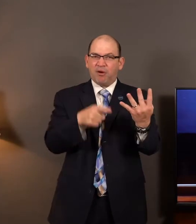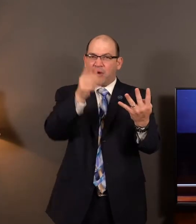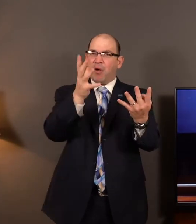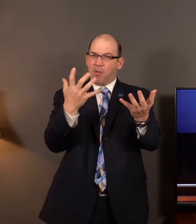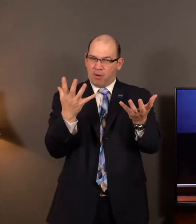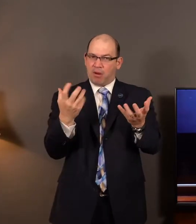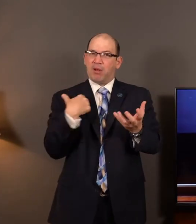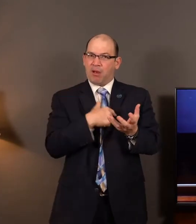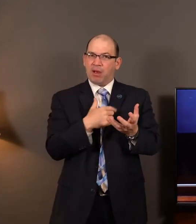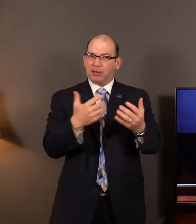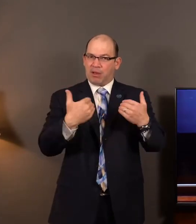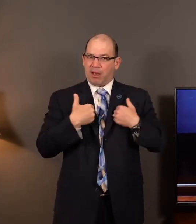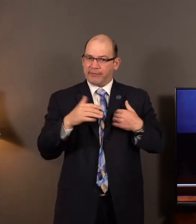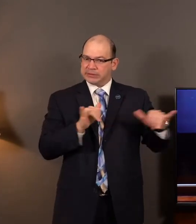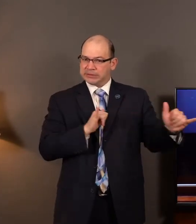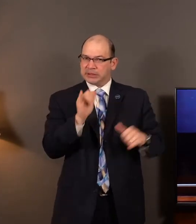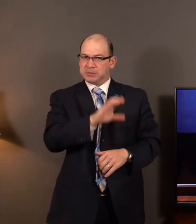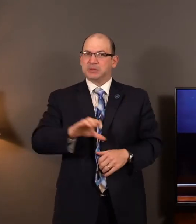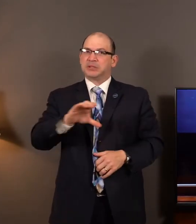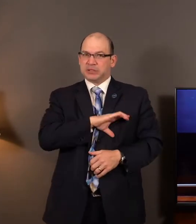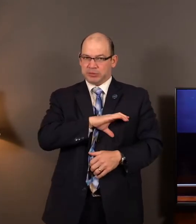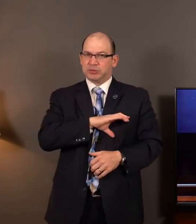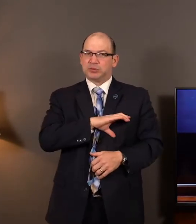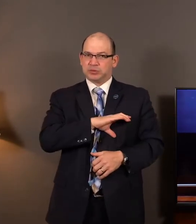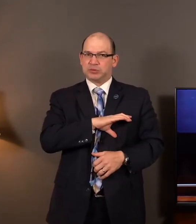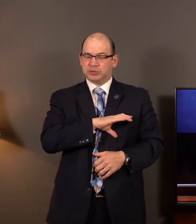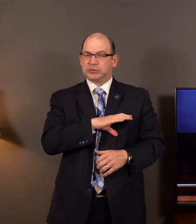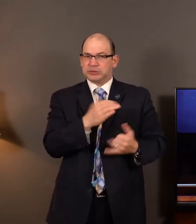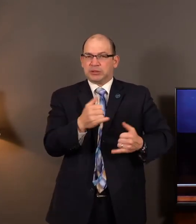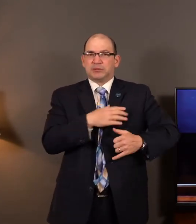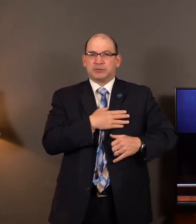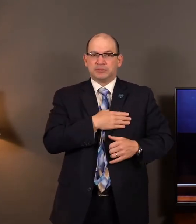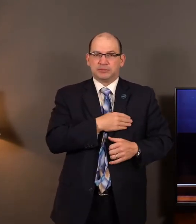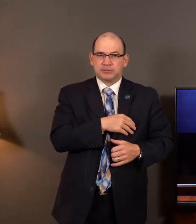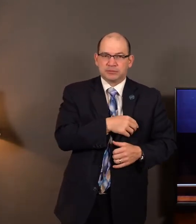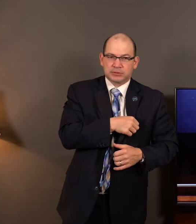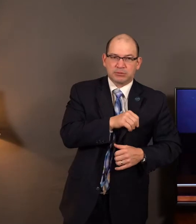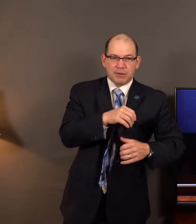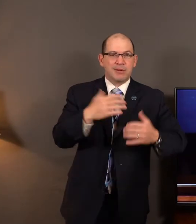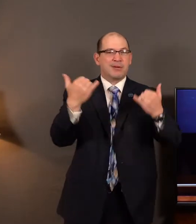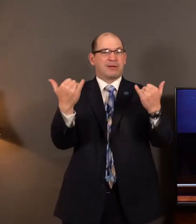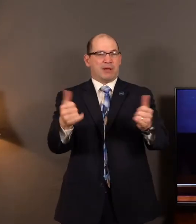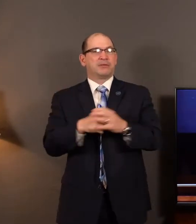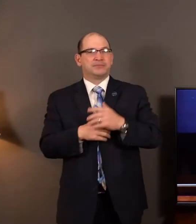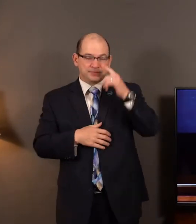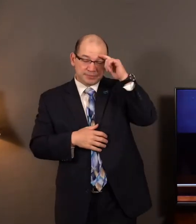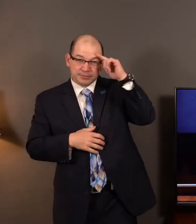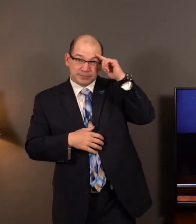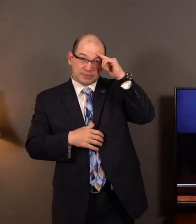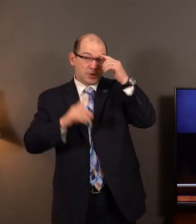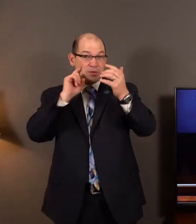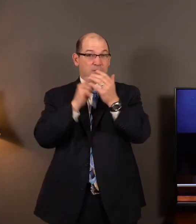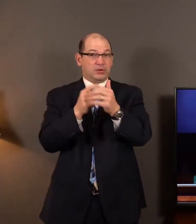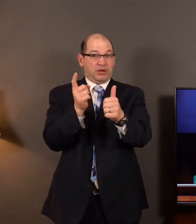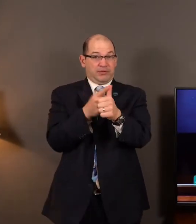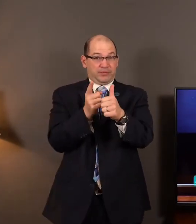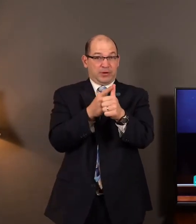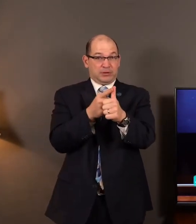in your life and in mine in this needy hour. And so as we dive into the story tonight, notice from the first of all, the plight of the Lamb.